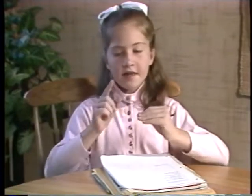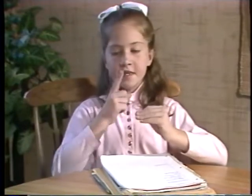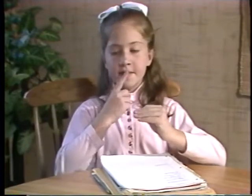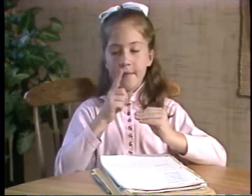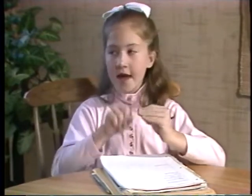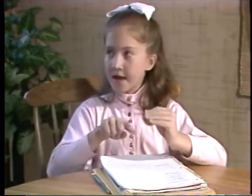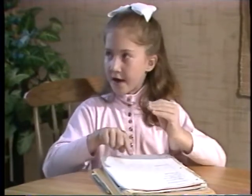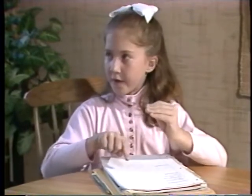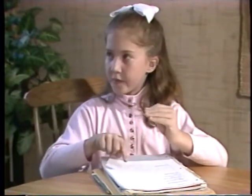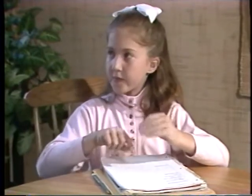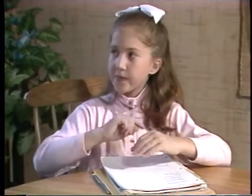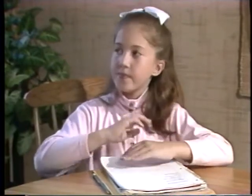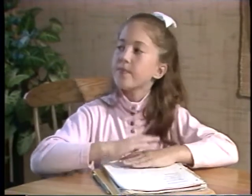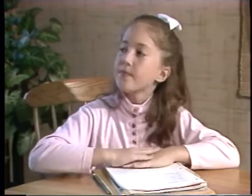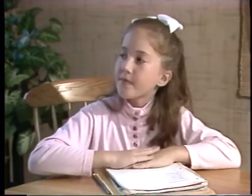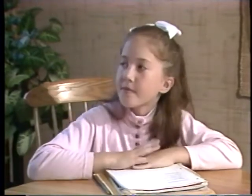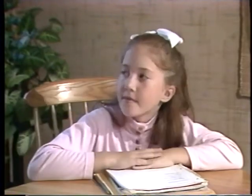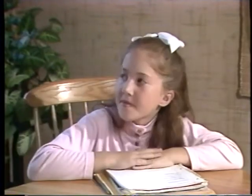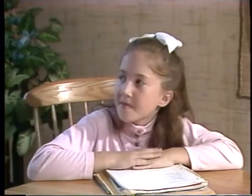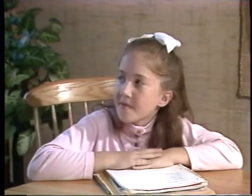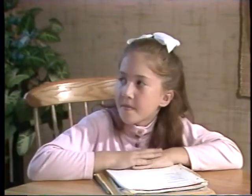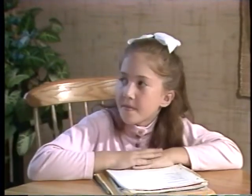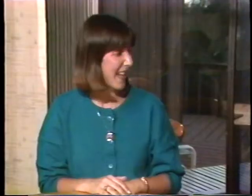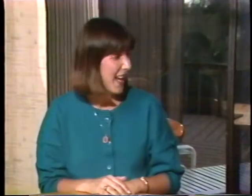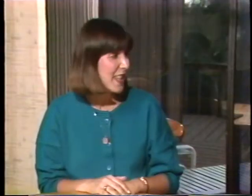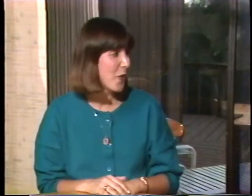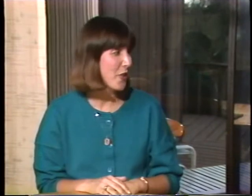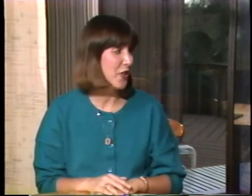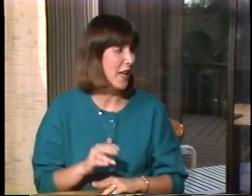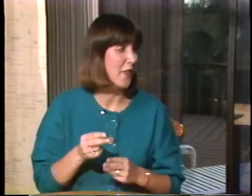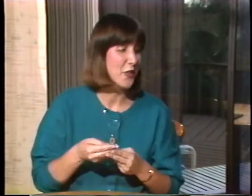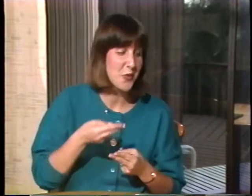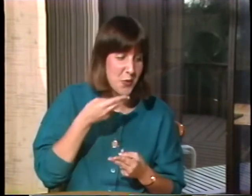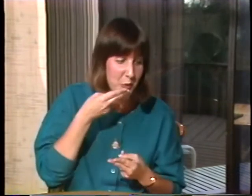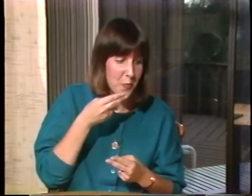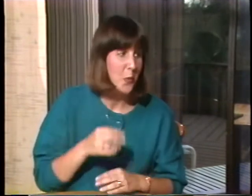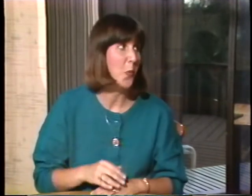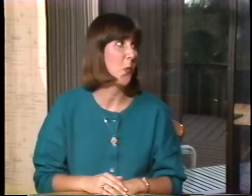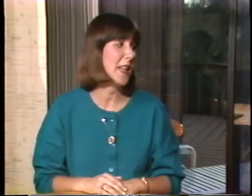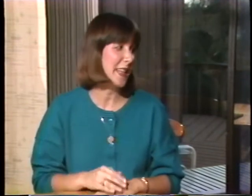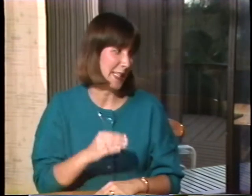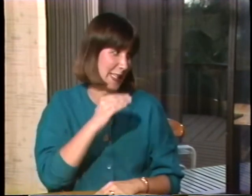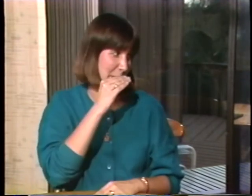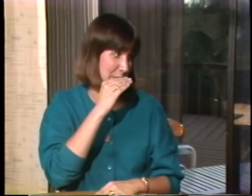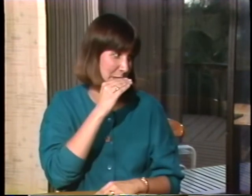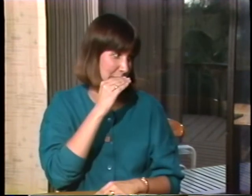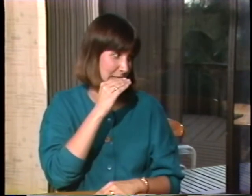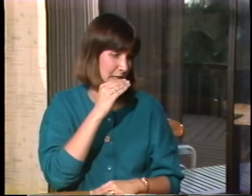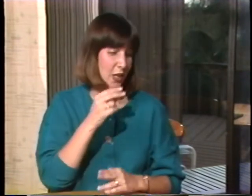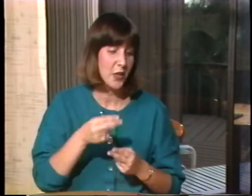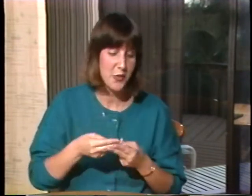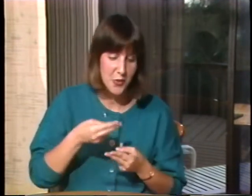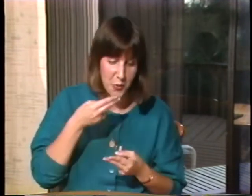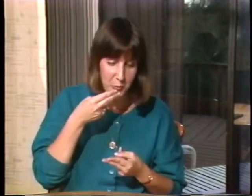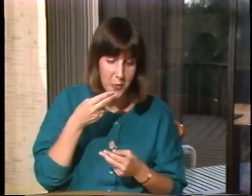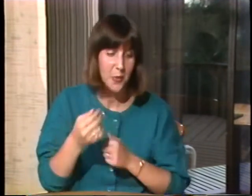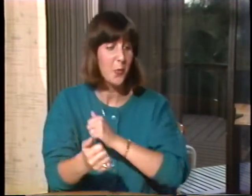tomato. That's it. And I think we should have soup with the sandwiches. Soup with